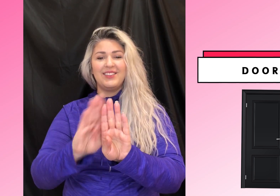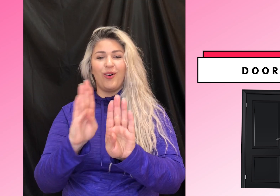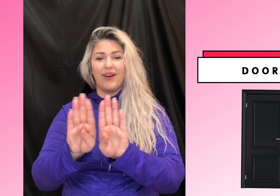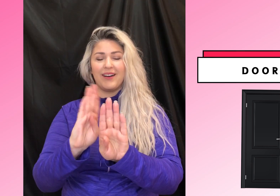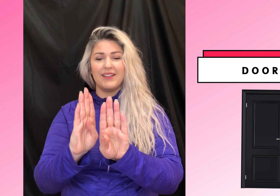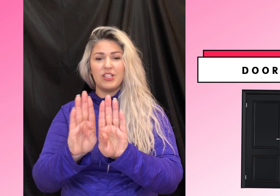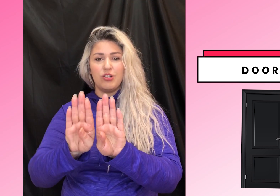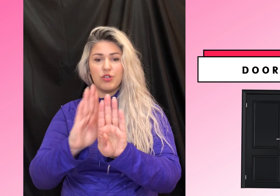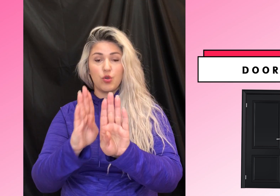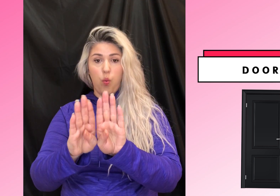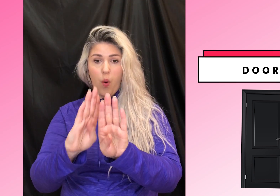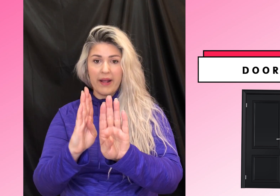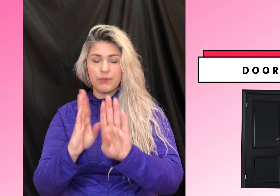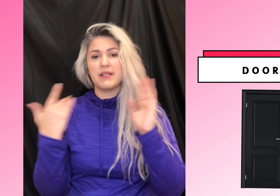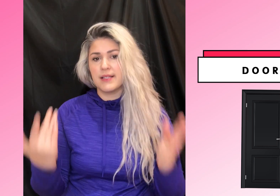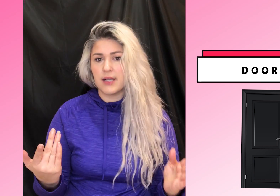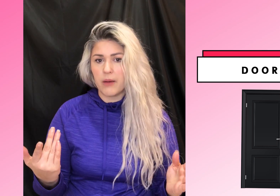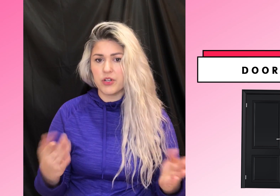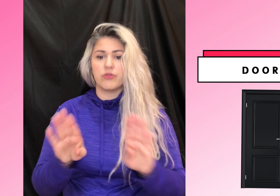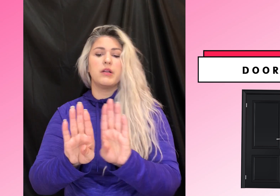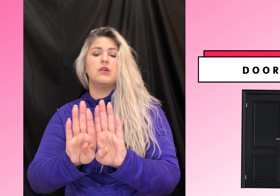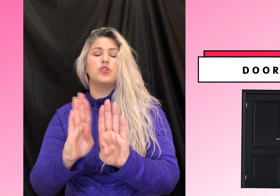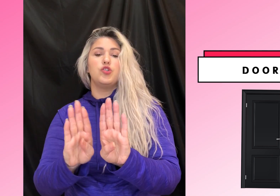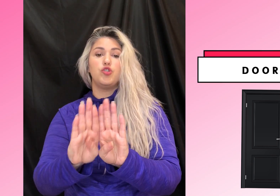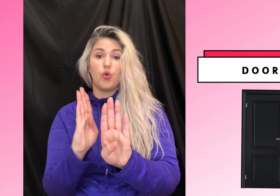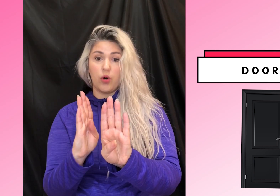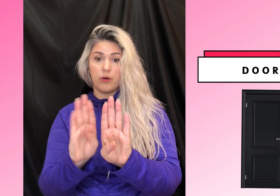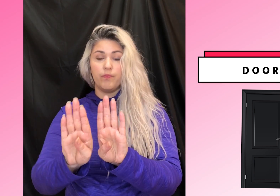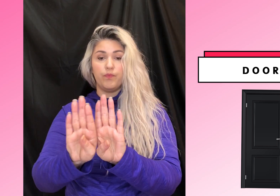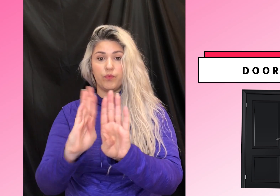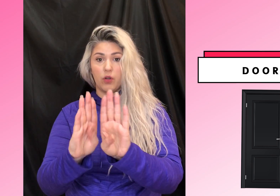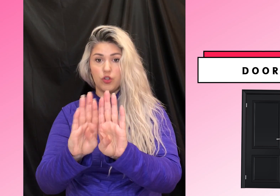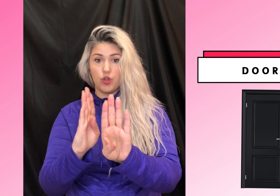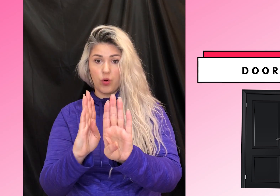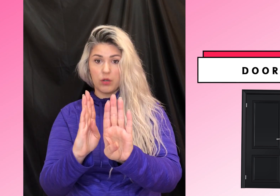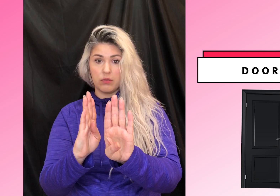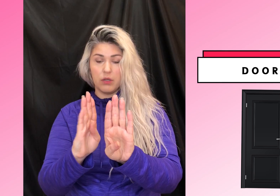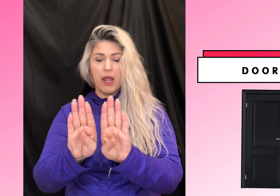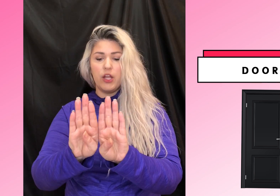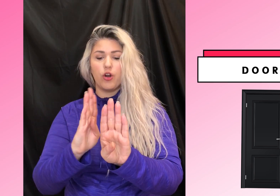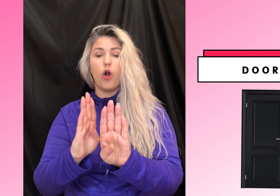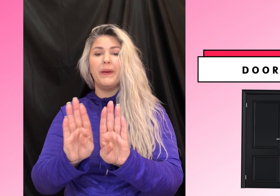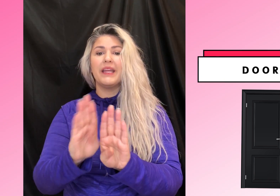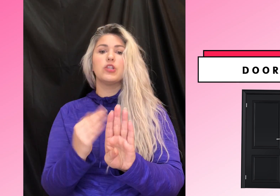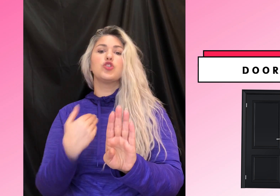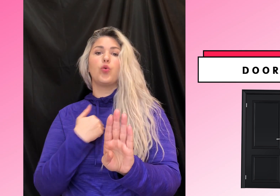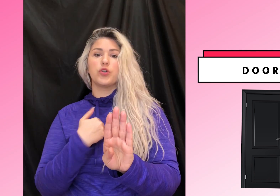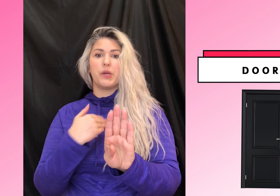Door. So you do it twice because it's an object, right? Door, door, and you're opening it towards your